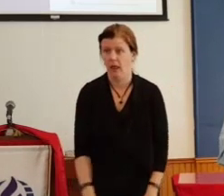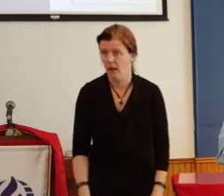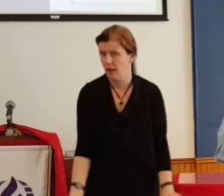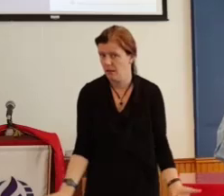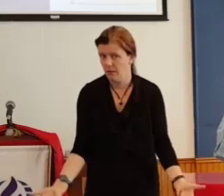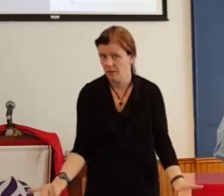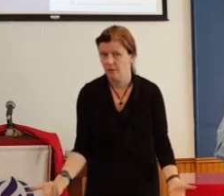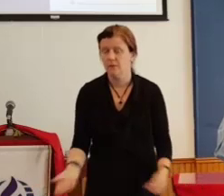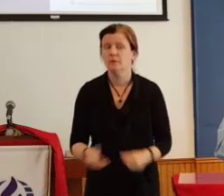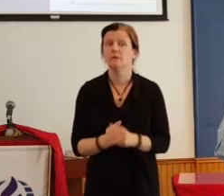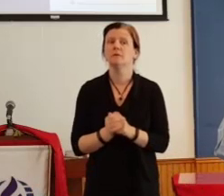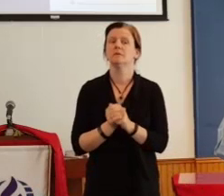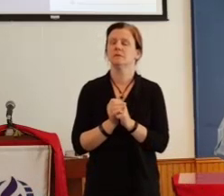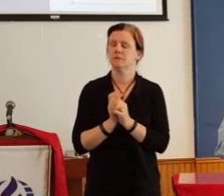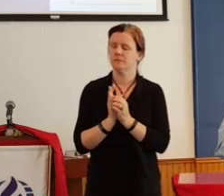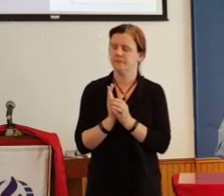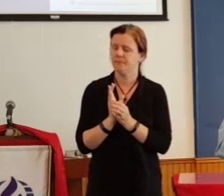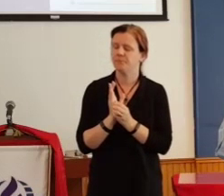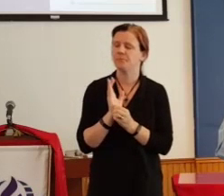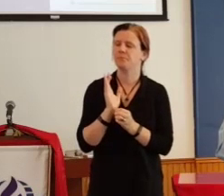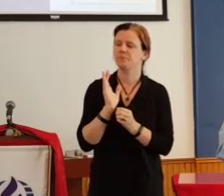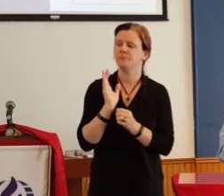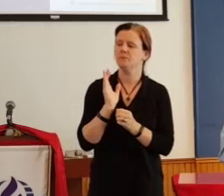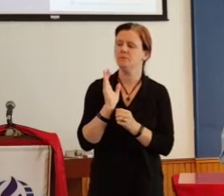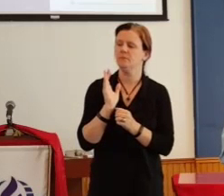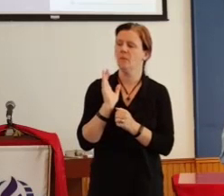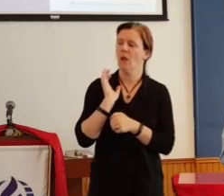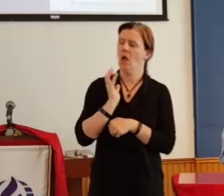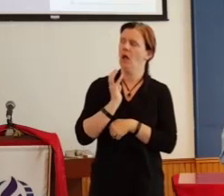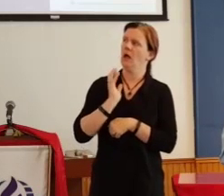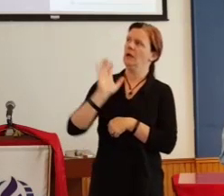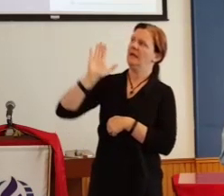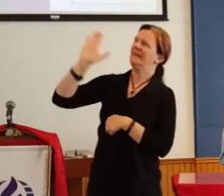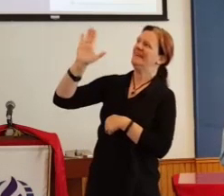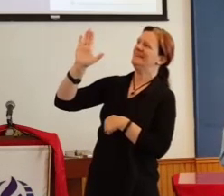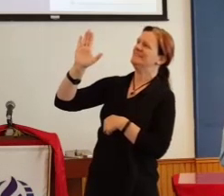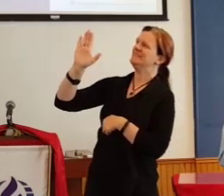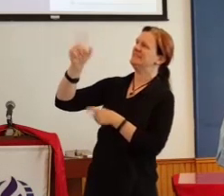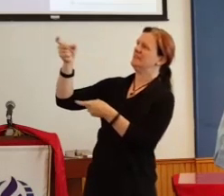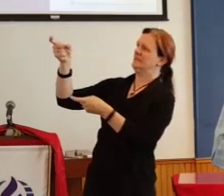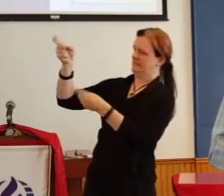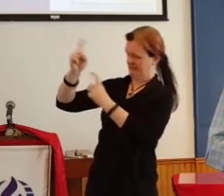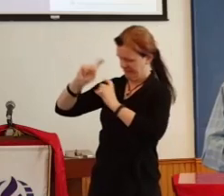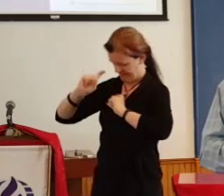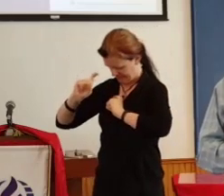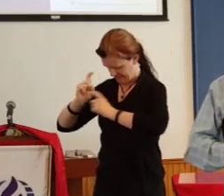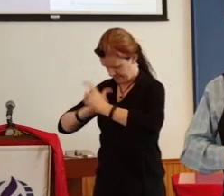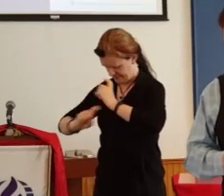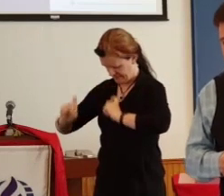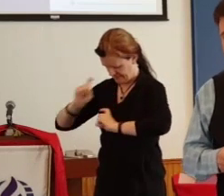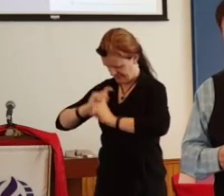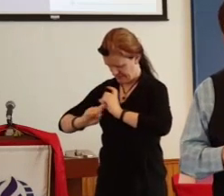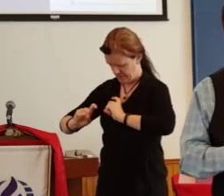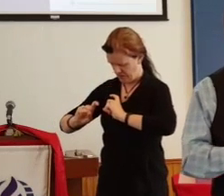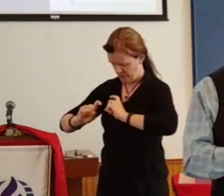We will discover the unique gifts that God gives us through the Spirit to embark on our mission.